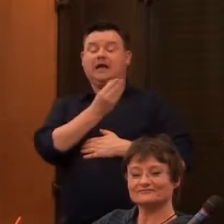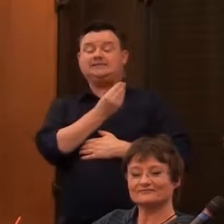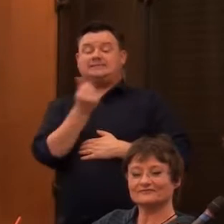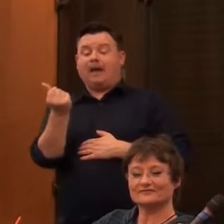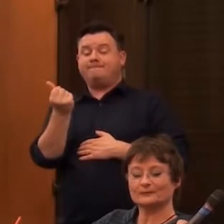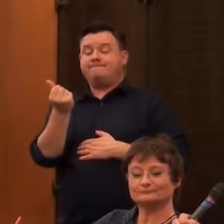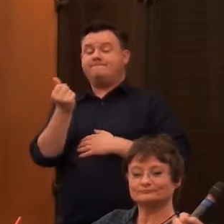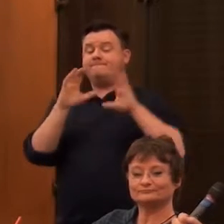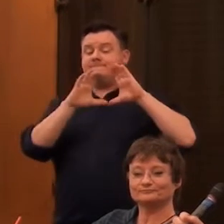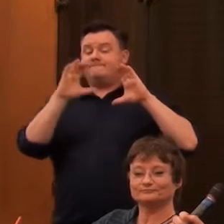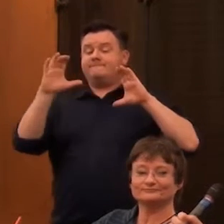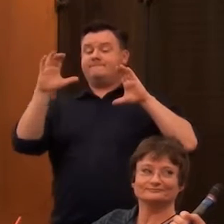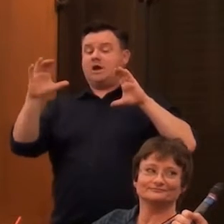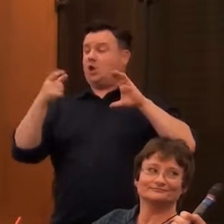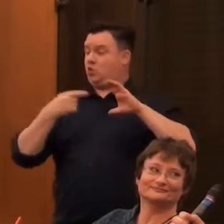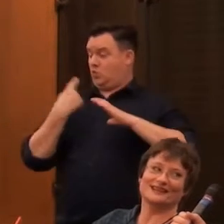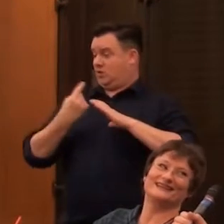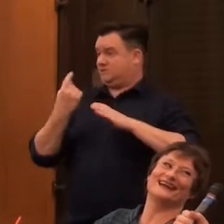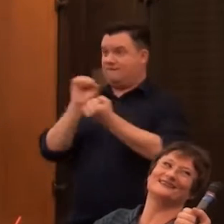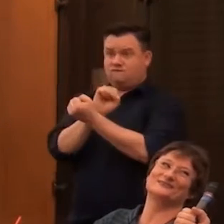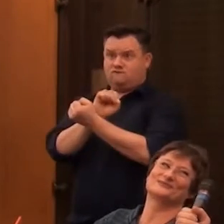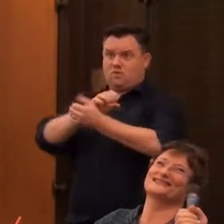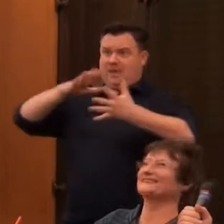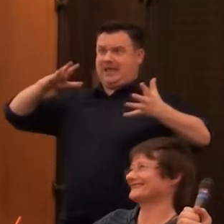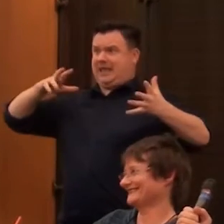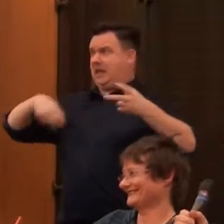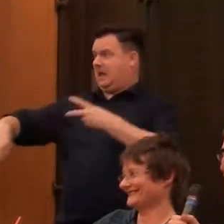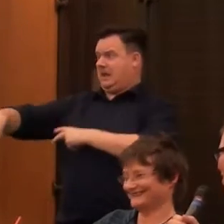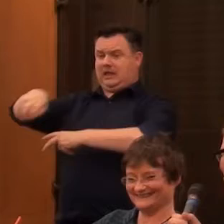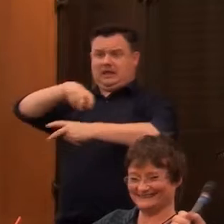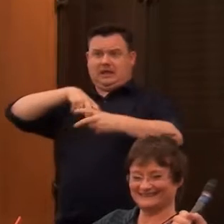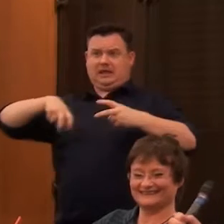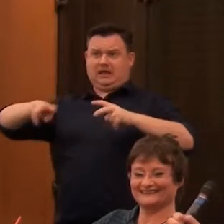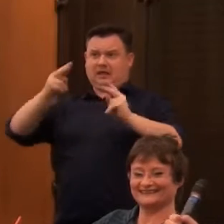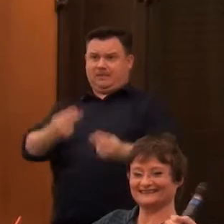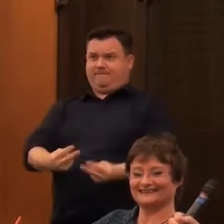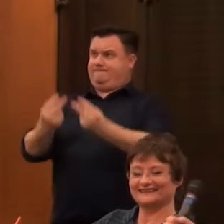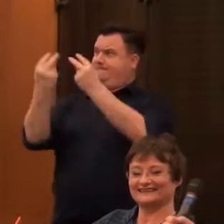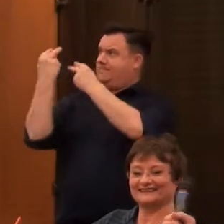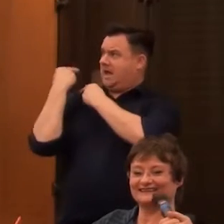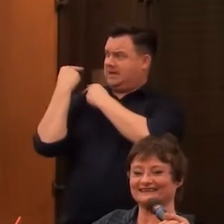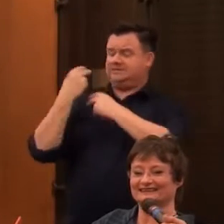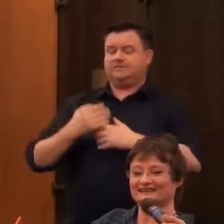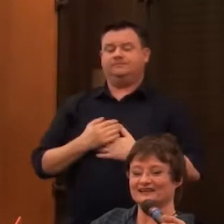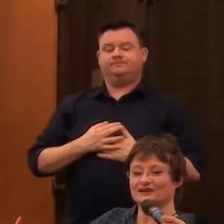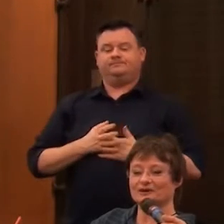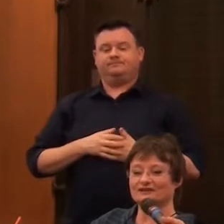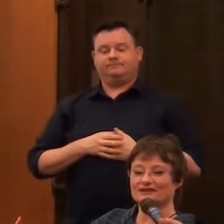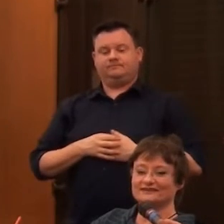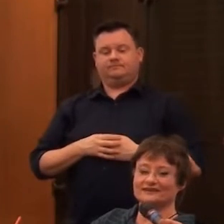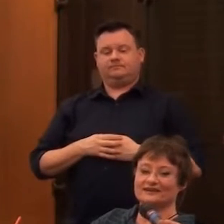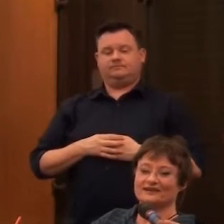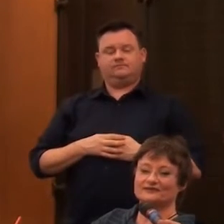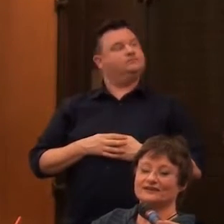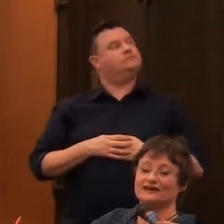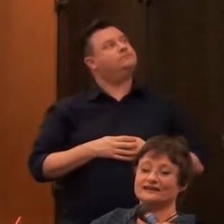you've been let loose in museums to see the portrayal of the past. How has that figured into your work? Well,